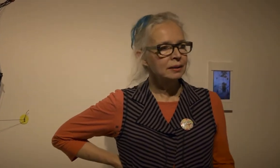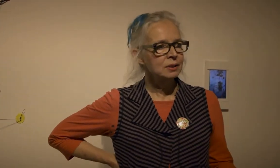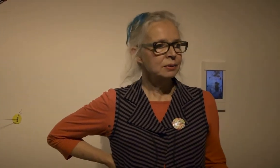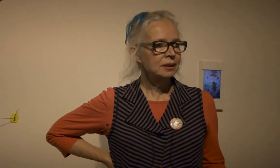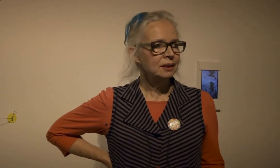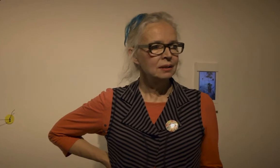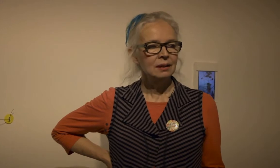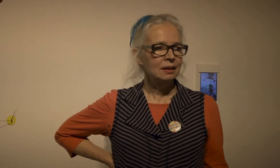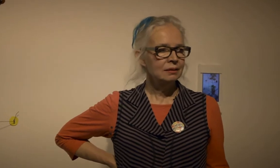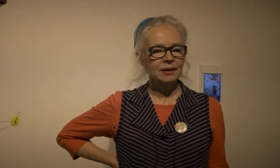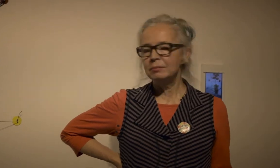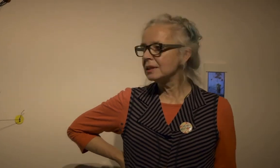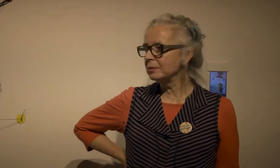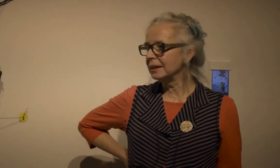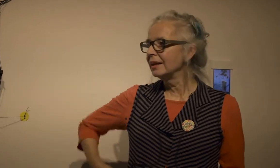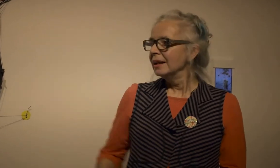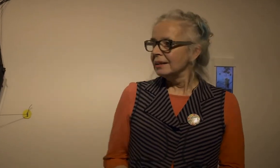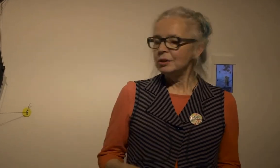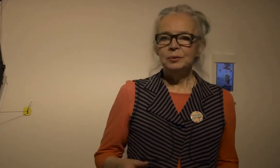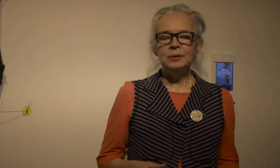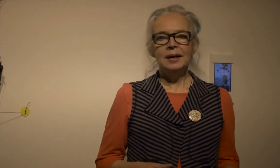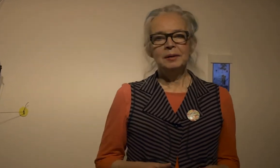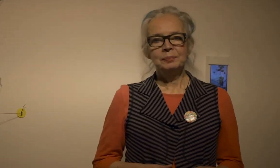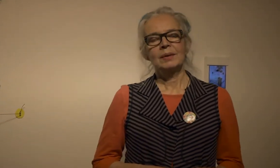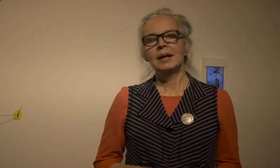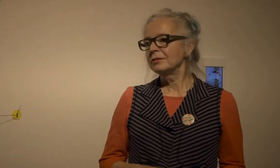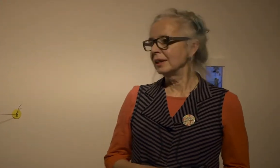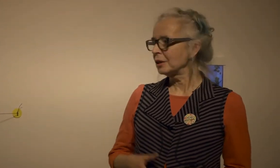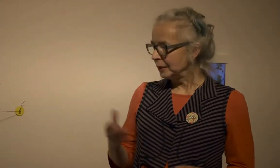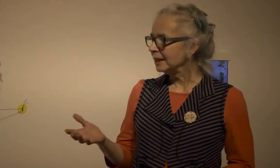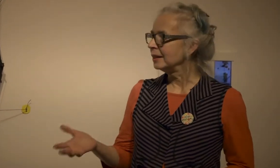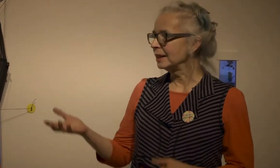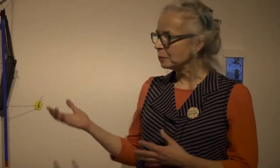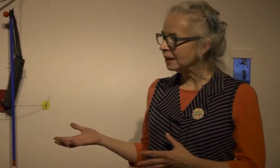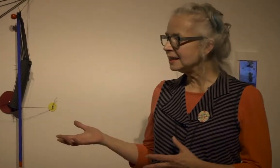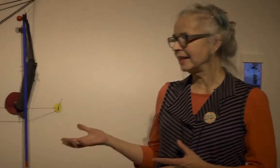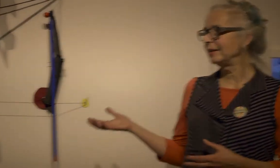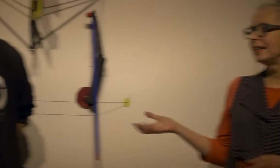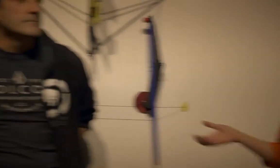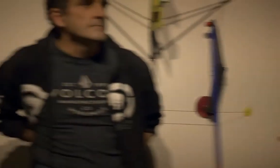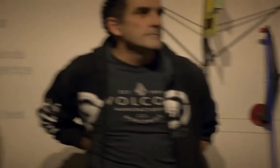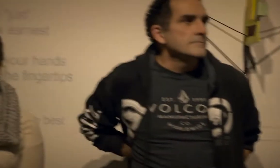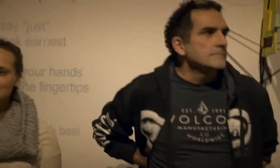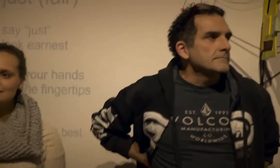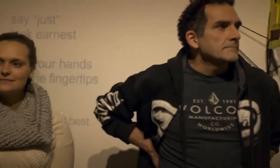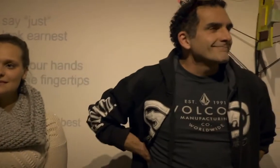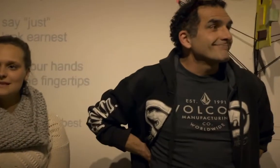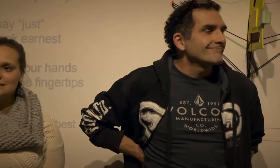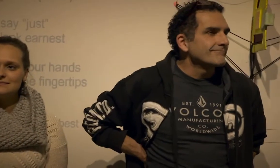why it was really fabulous for me to have Karina here as well as Gary because